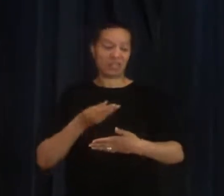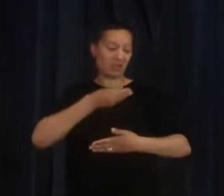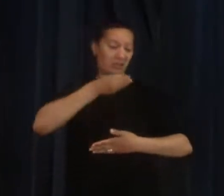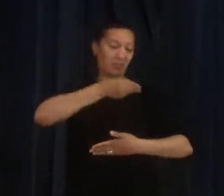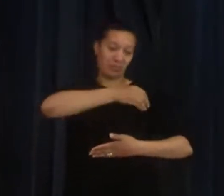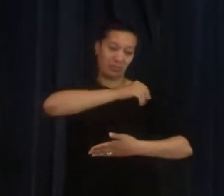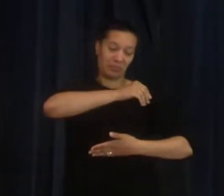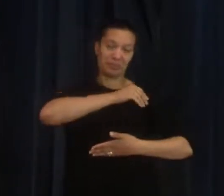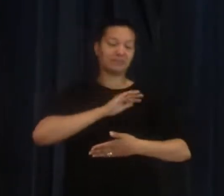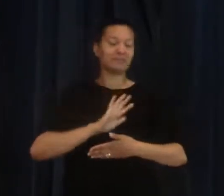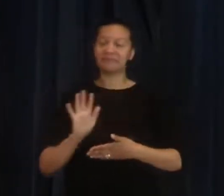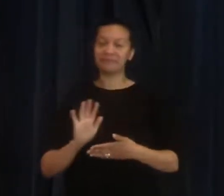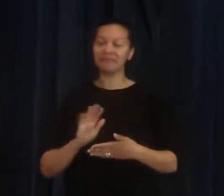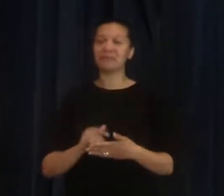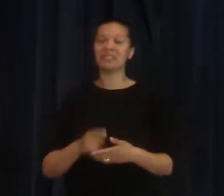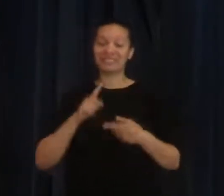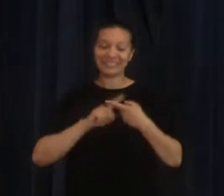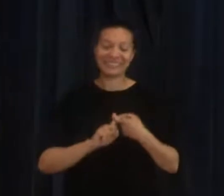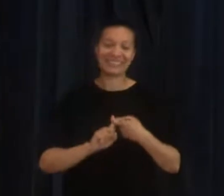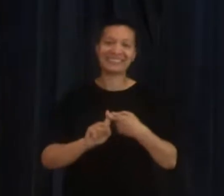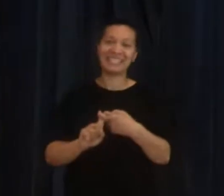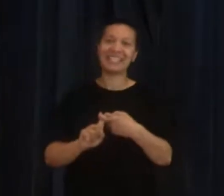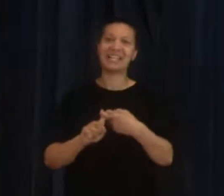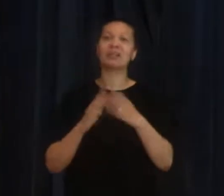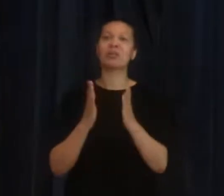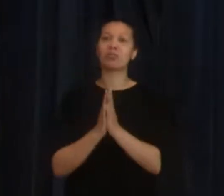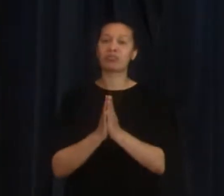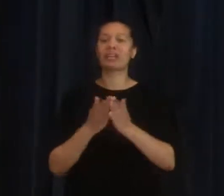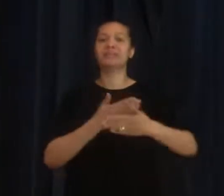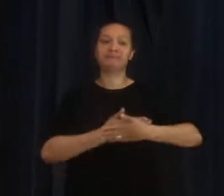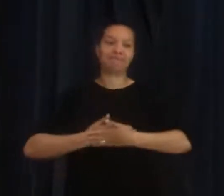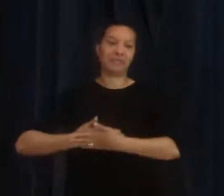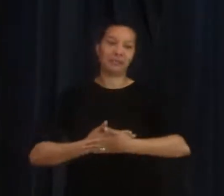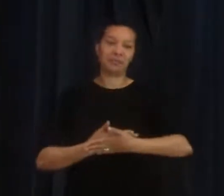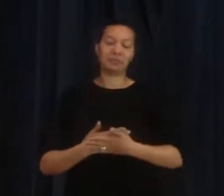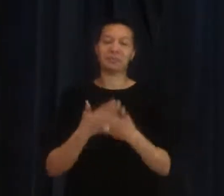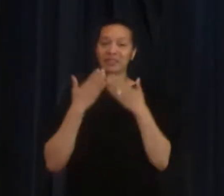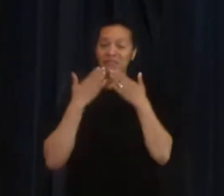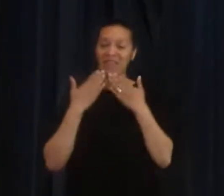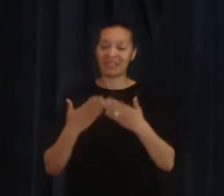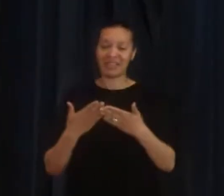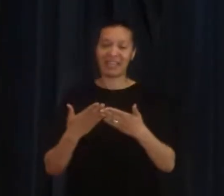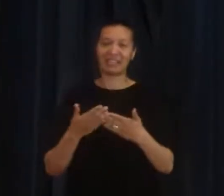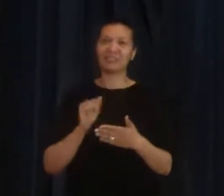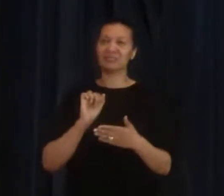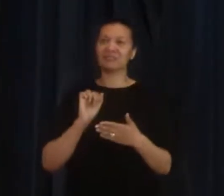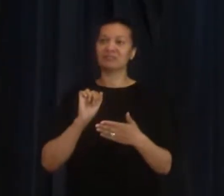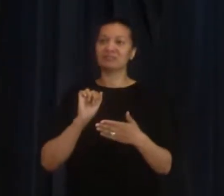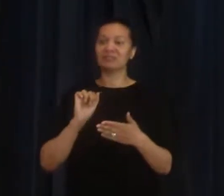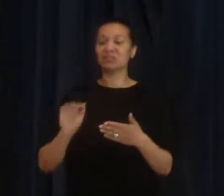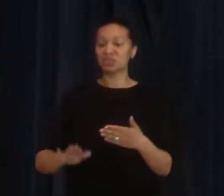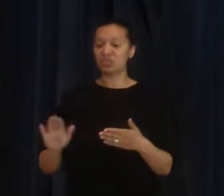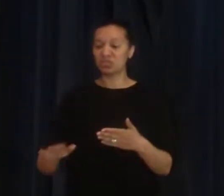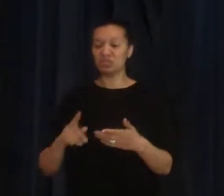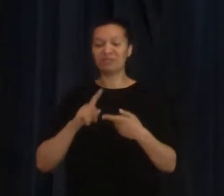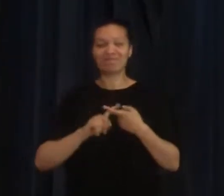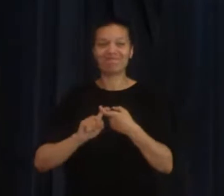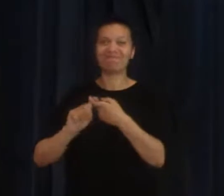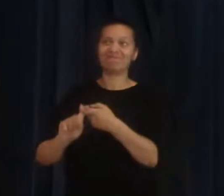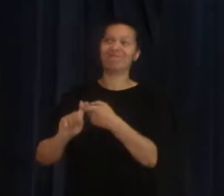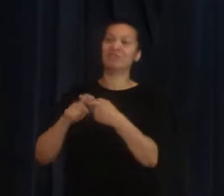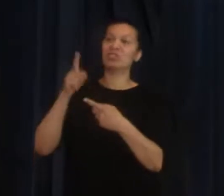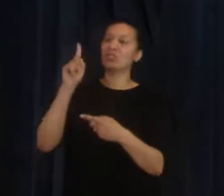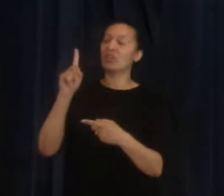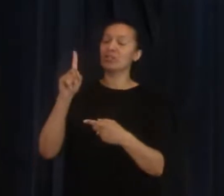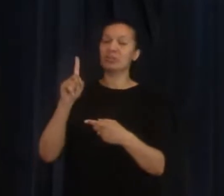but not the same, as they would say. And so we give thanks to God for the children in your life, and we dedicate them to God,